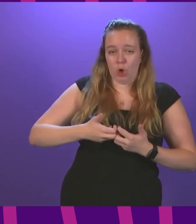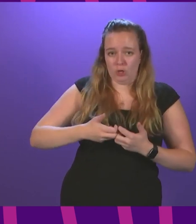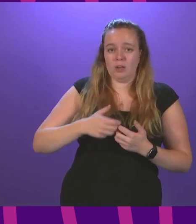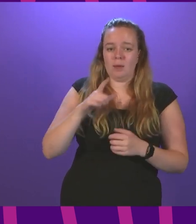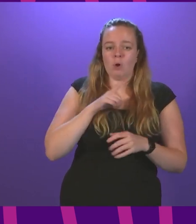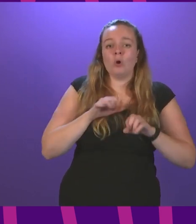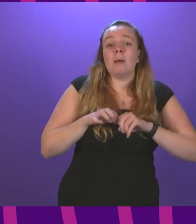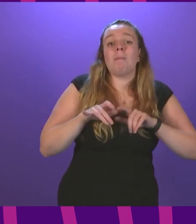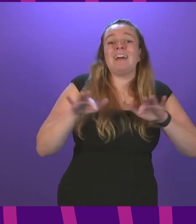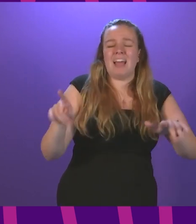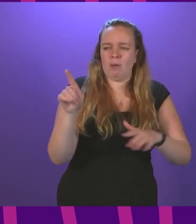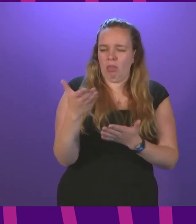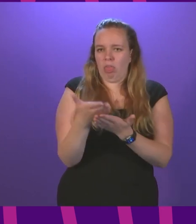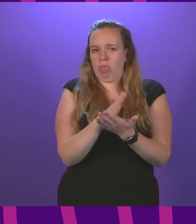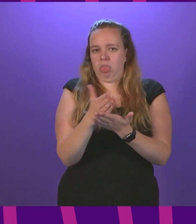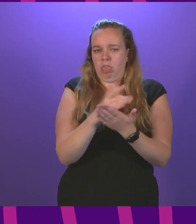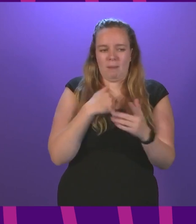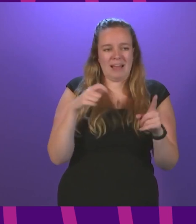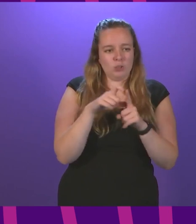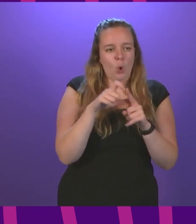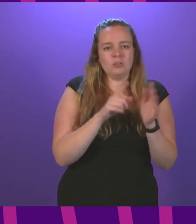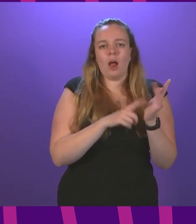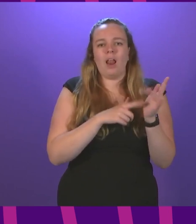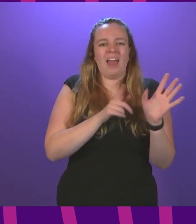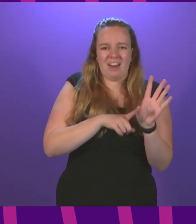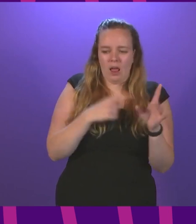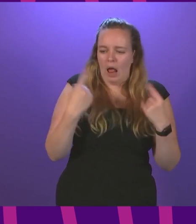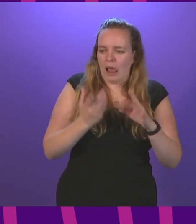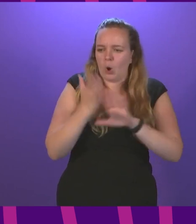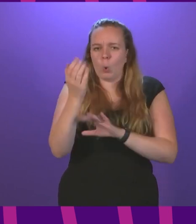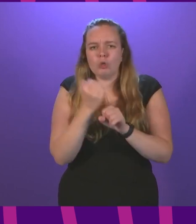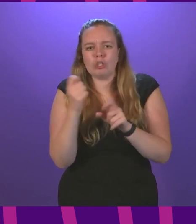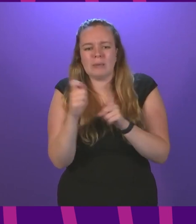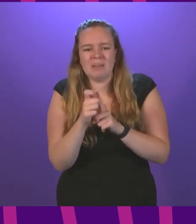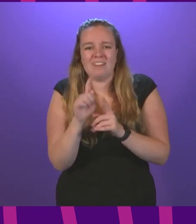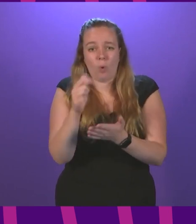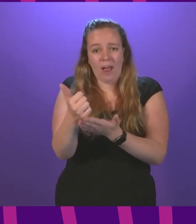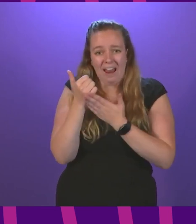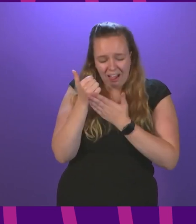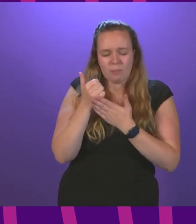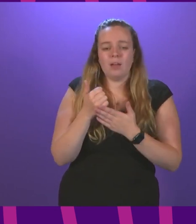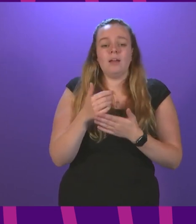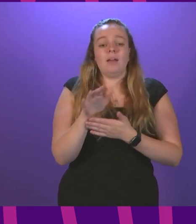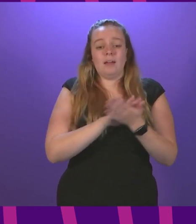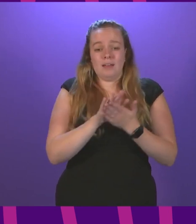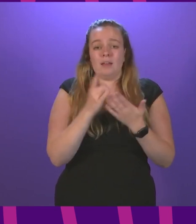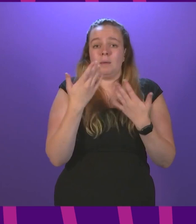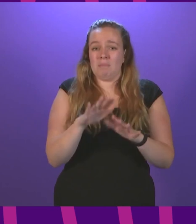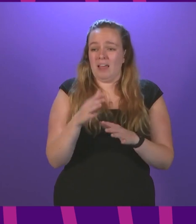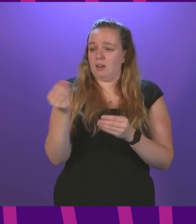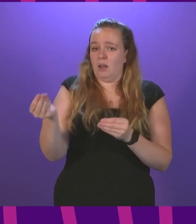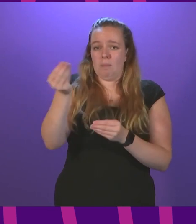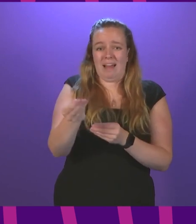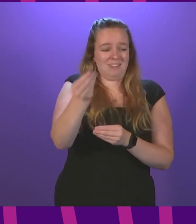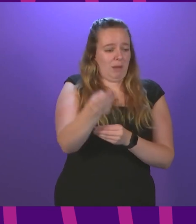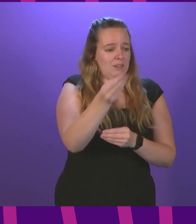of pandemic was not sure whether her daughter lily was allowed to attend a gp surgery for assistance subsequently she was passed from one power